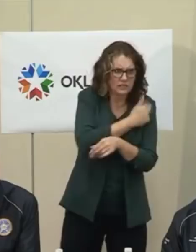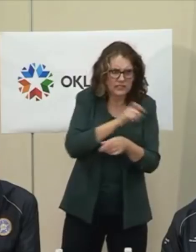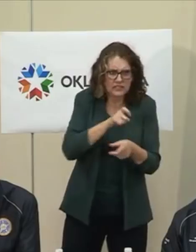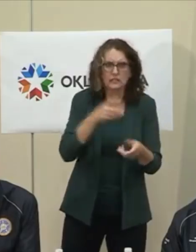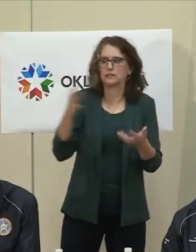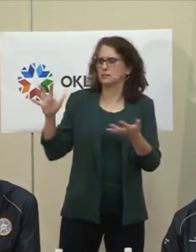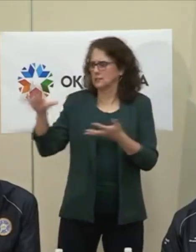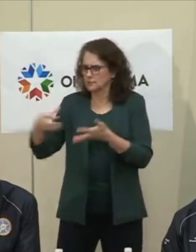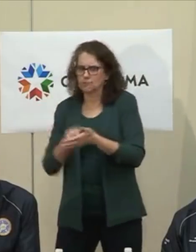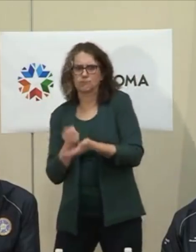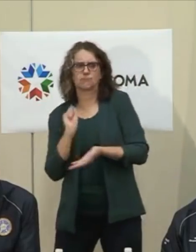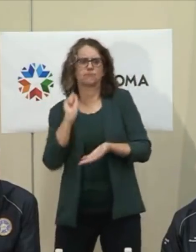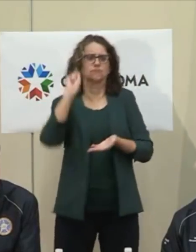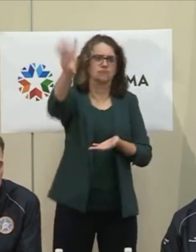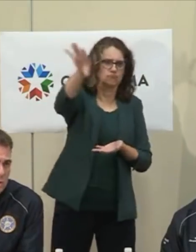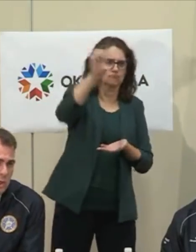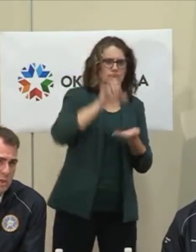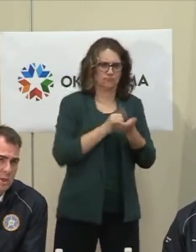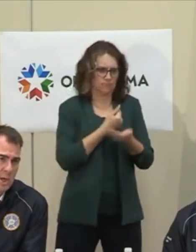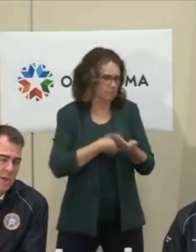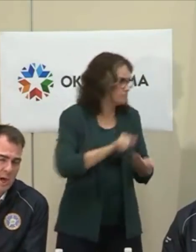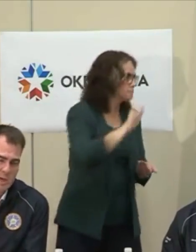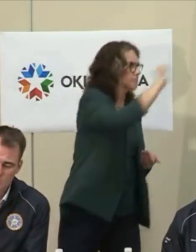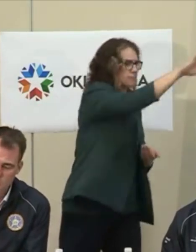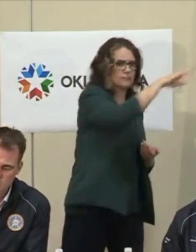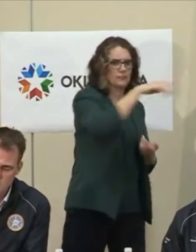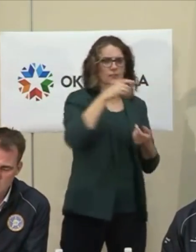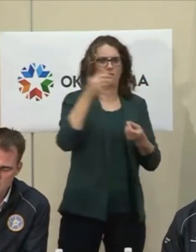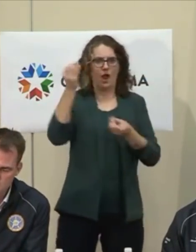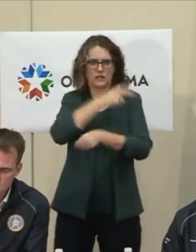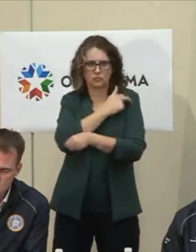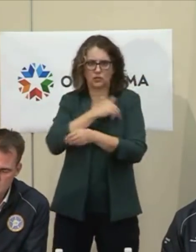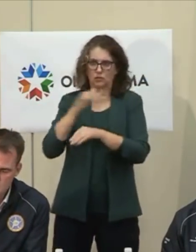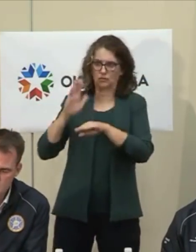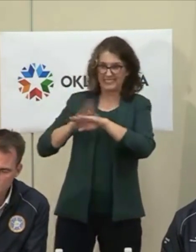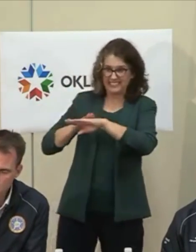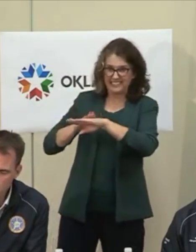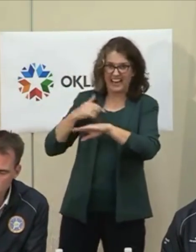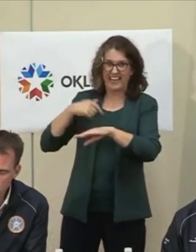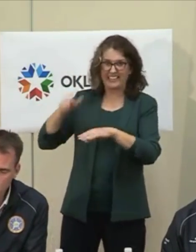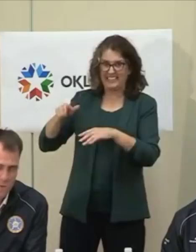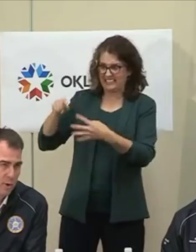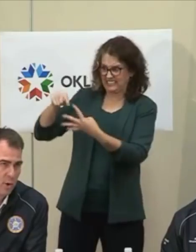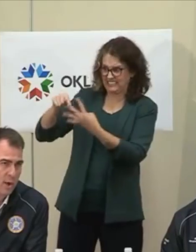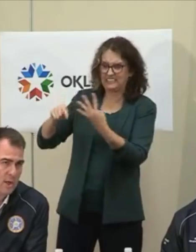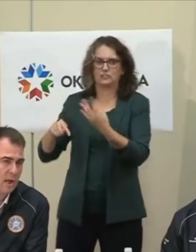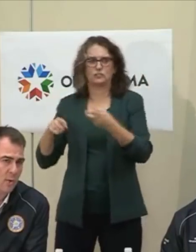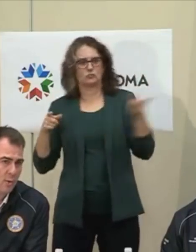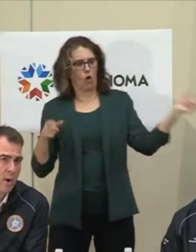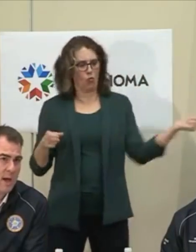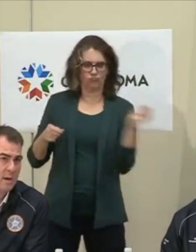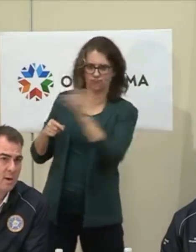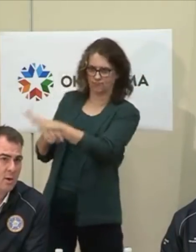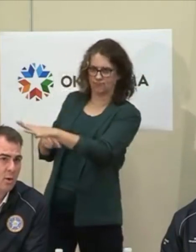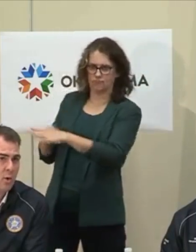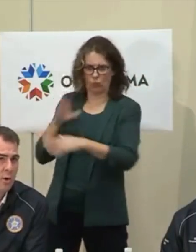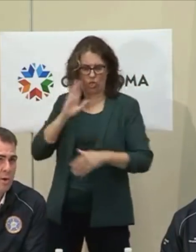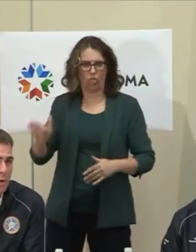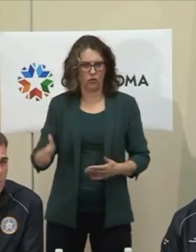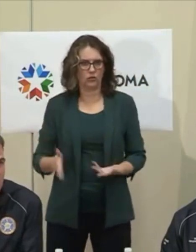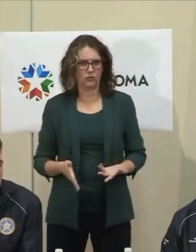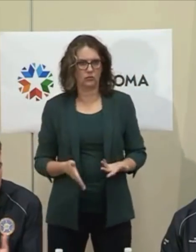hospitals can let us know when they're critical. And so she's done a great job. We've put together a green, yellow, and red,